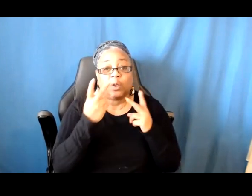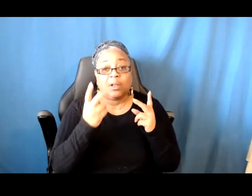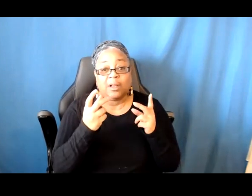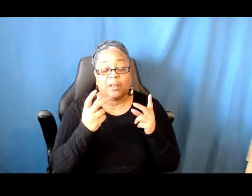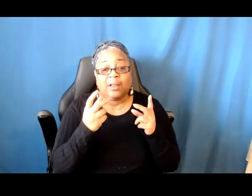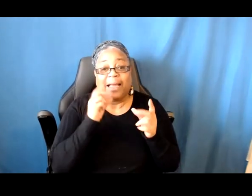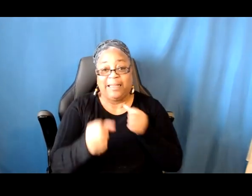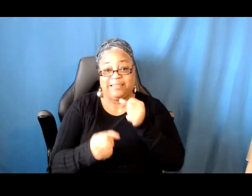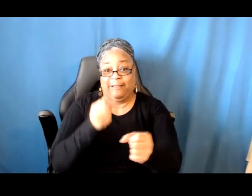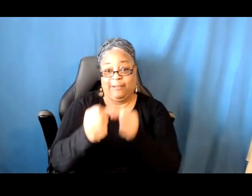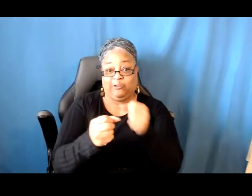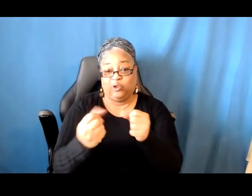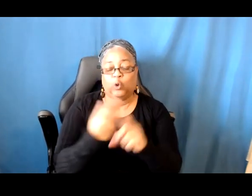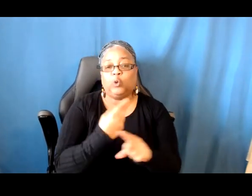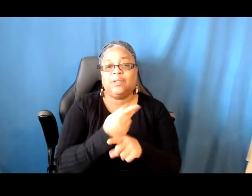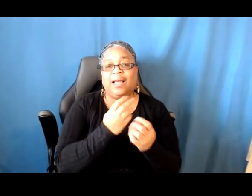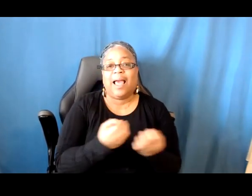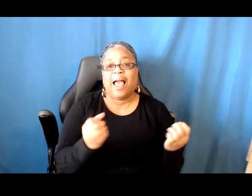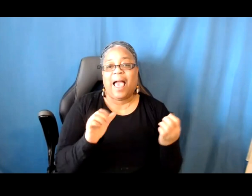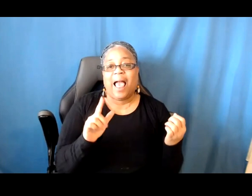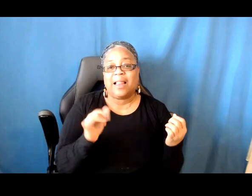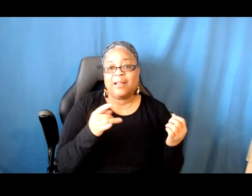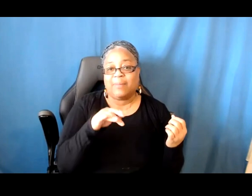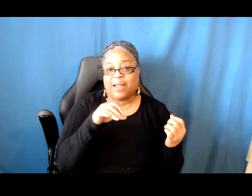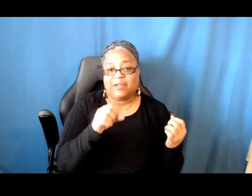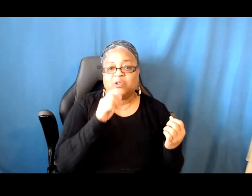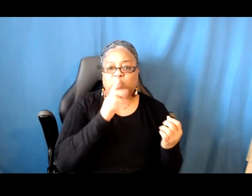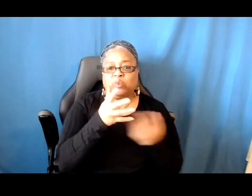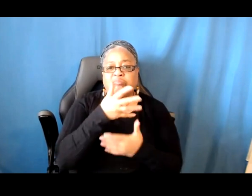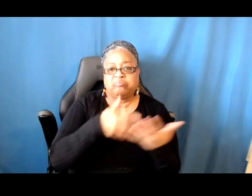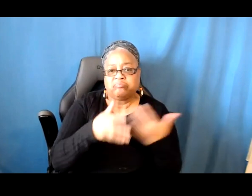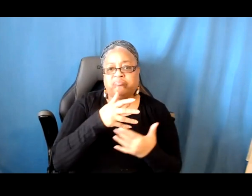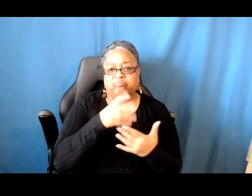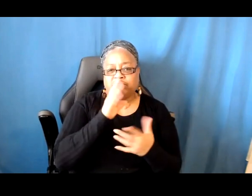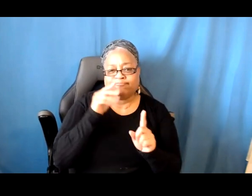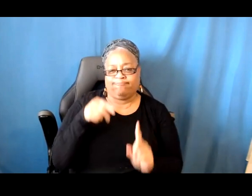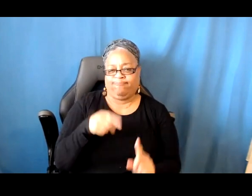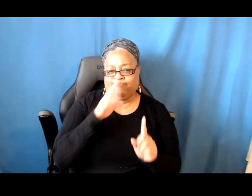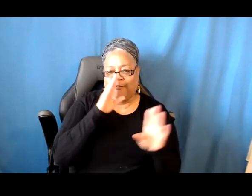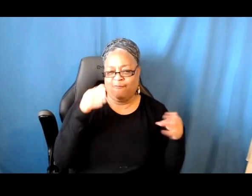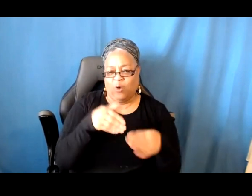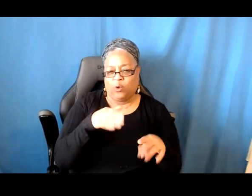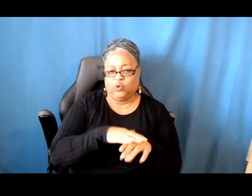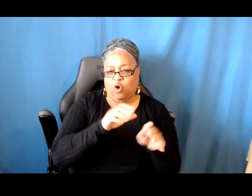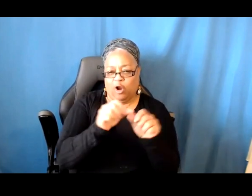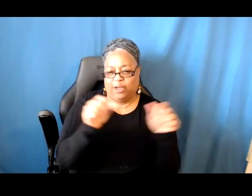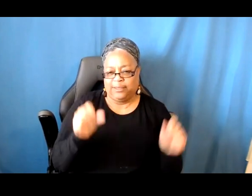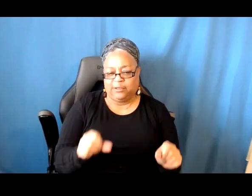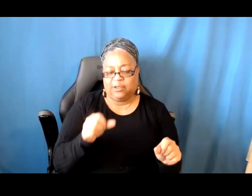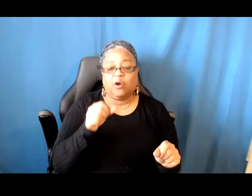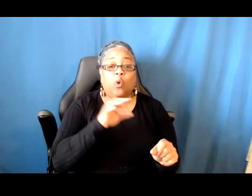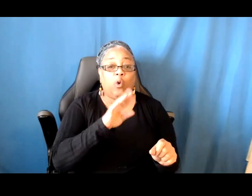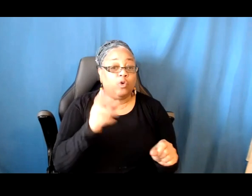uses elements or sort of discourses around architecture, or if you are creating a work that's very invested